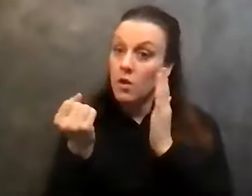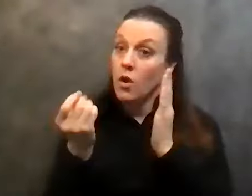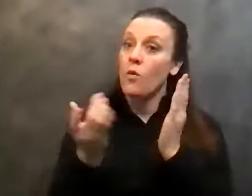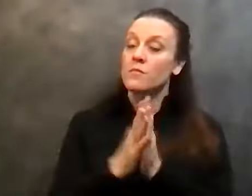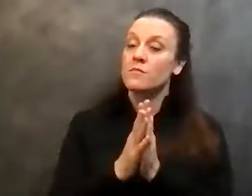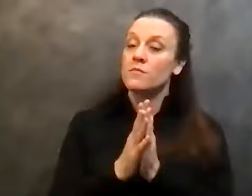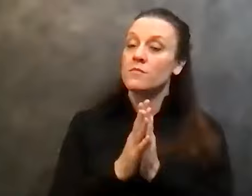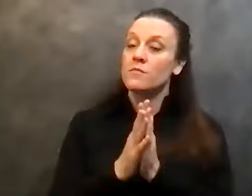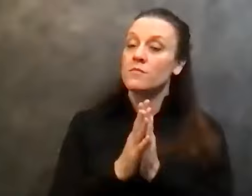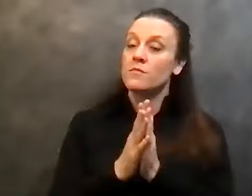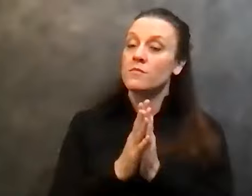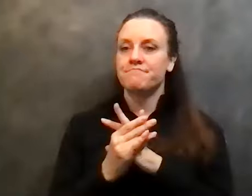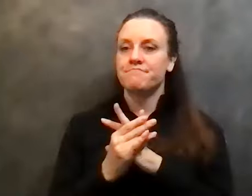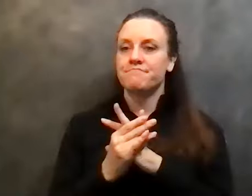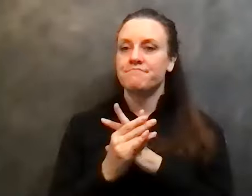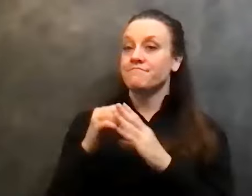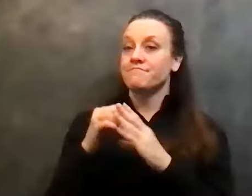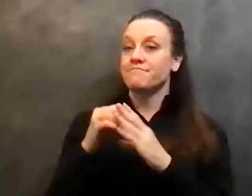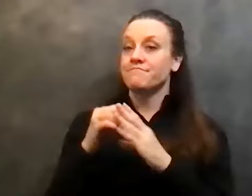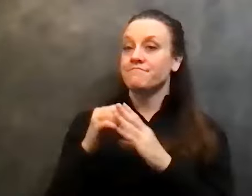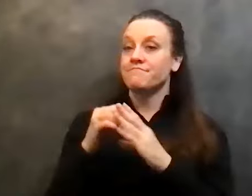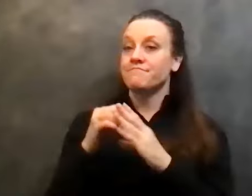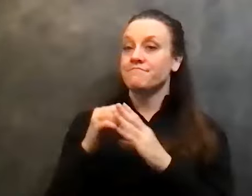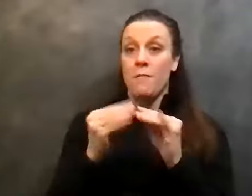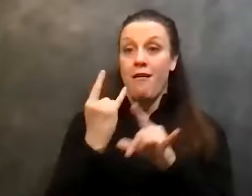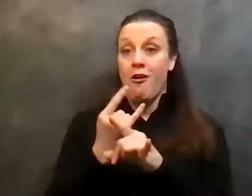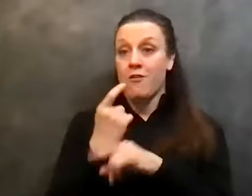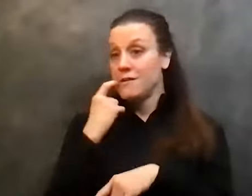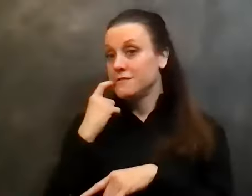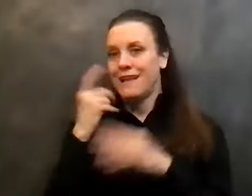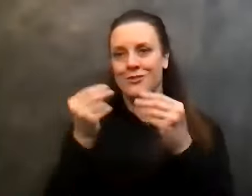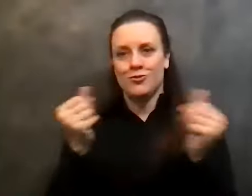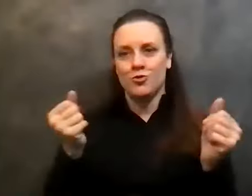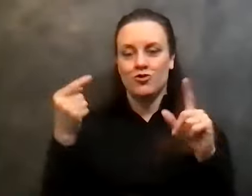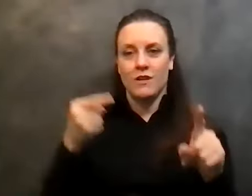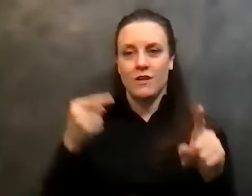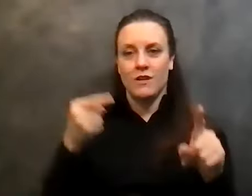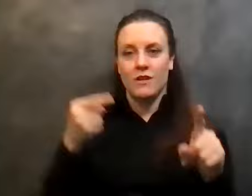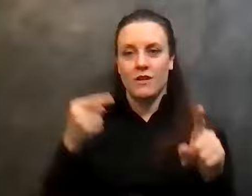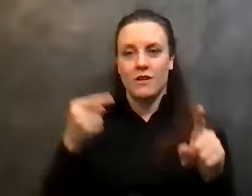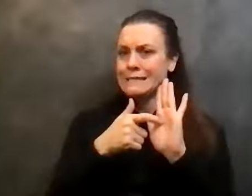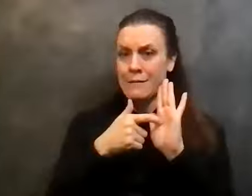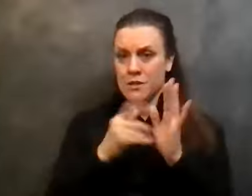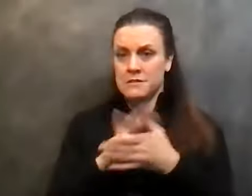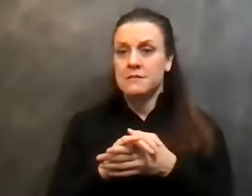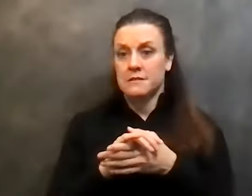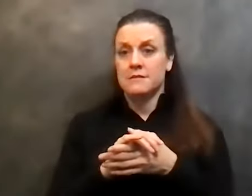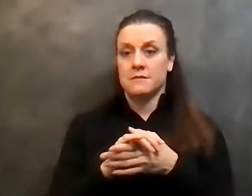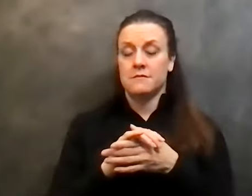know, it says in a more about alcoholism and there is a solution. There's great examples of it. Uh, trivial